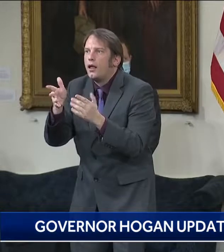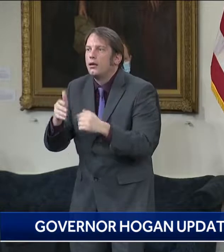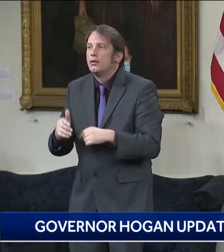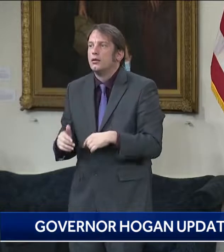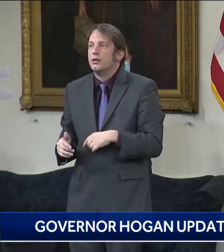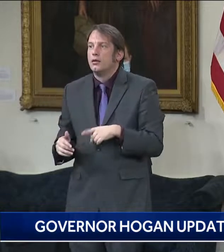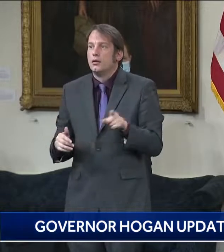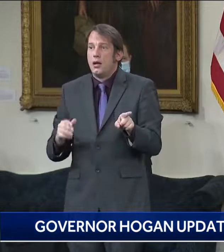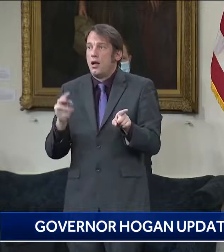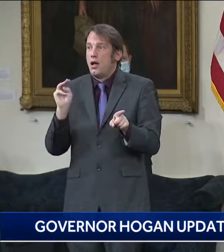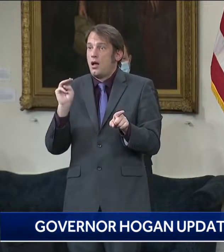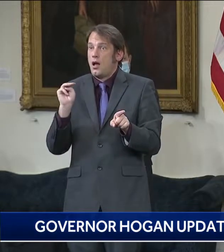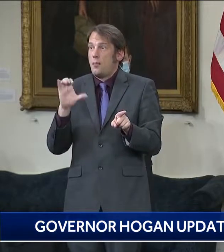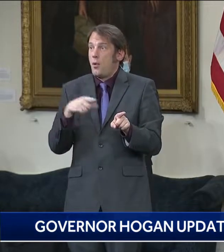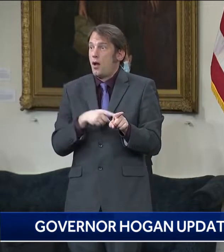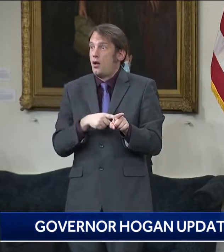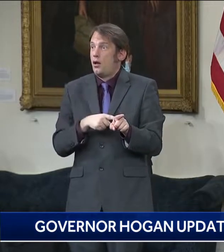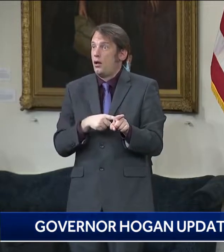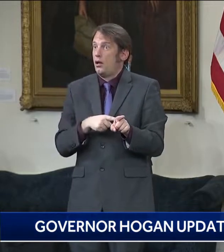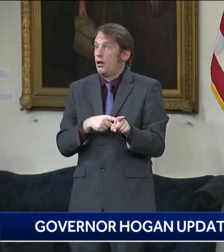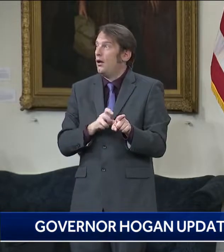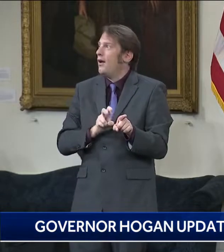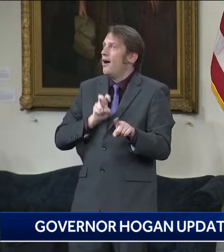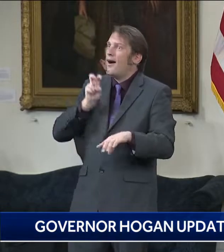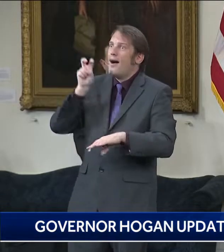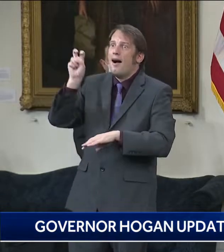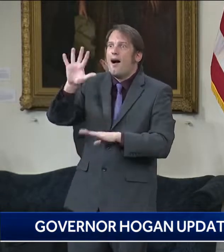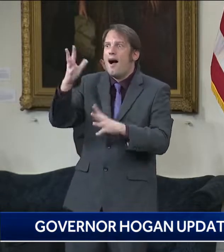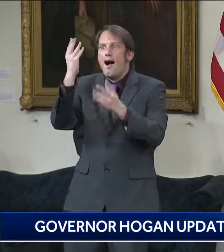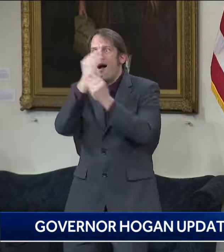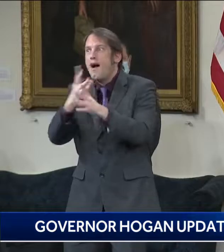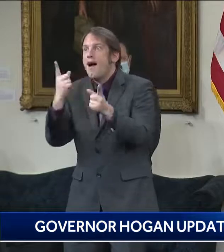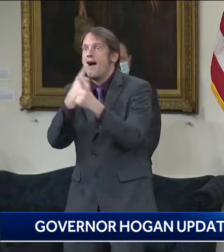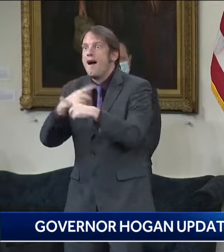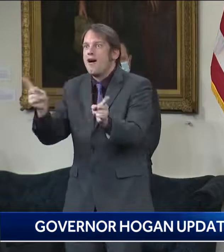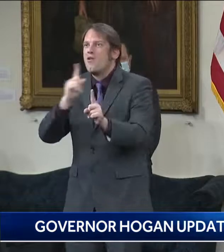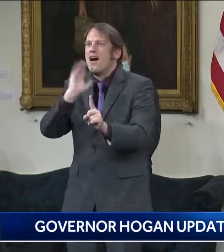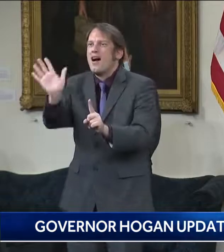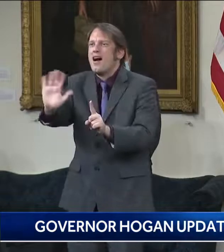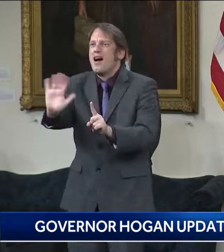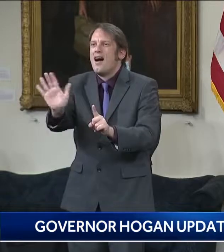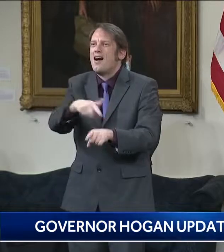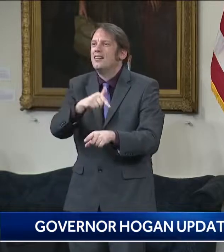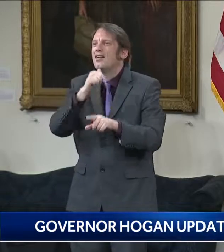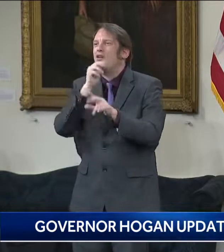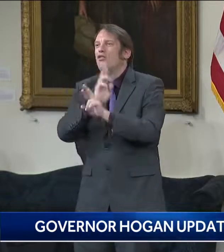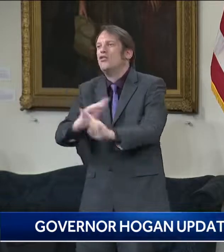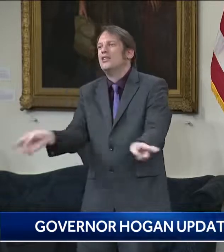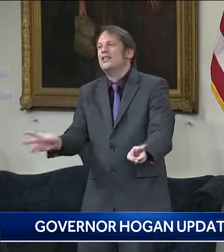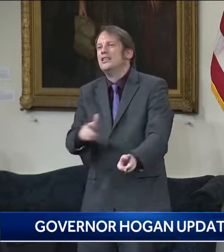that wasn't quite there yet. Um, and, uh, and we're continuing to talk with them every day.